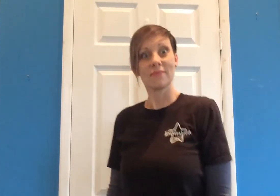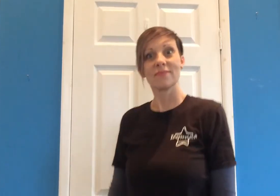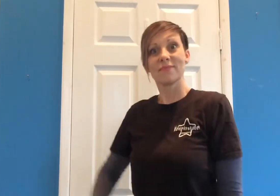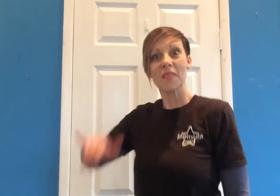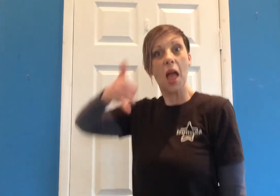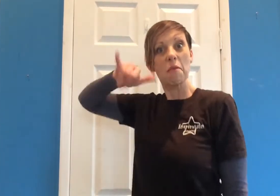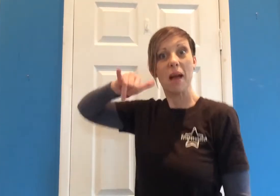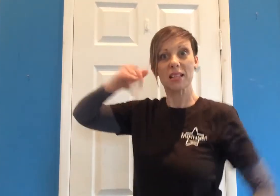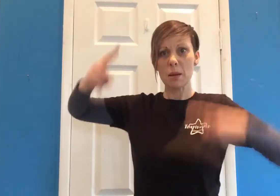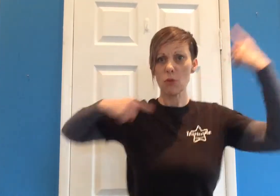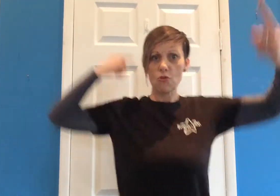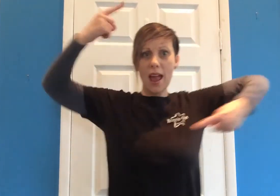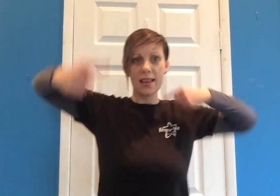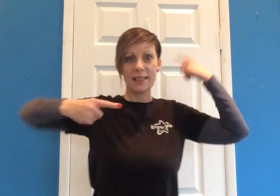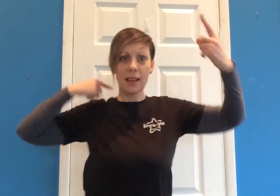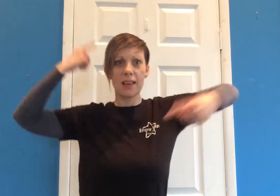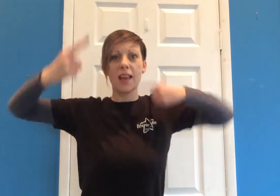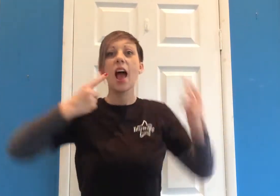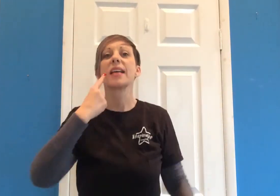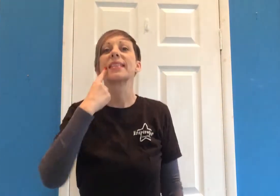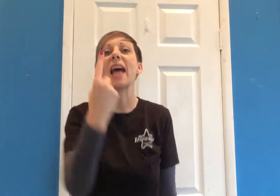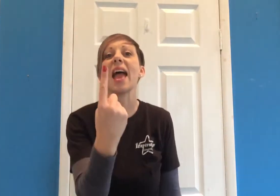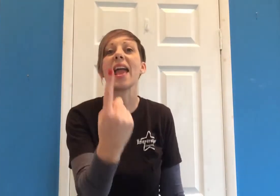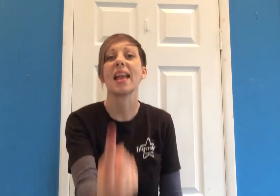It might seem crazy what I'm about to say